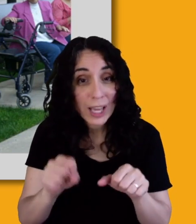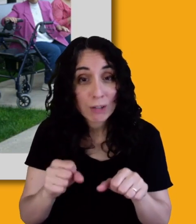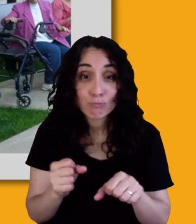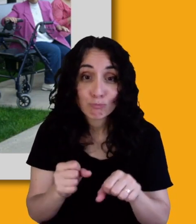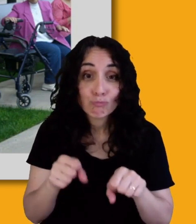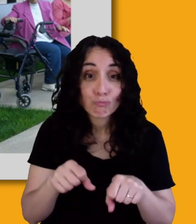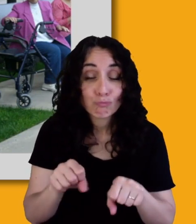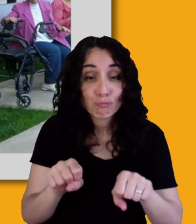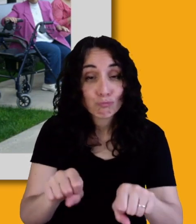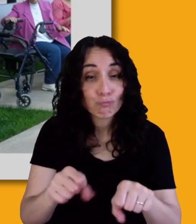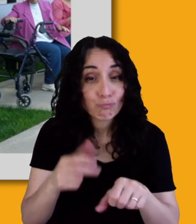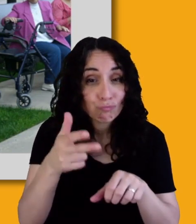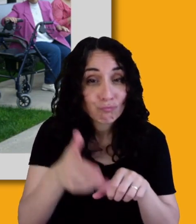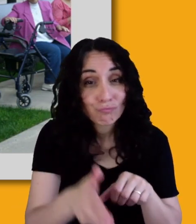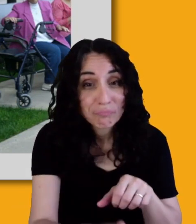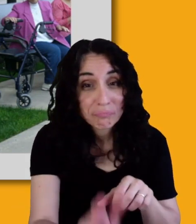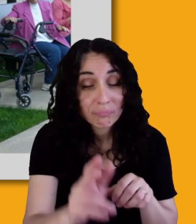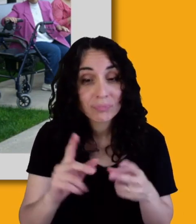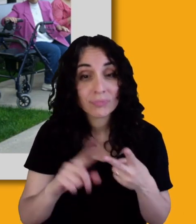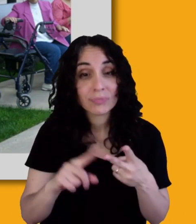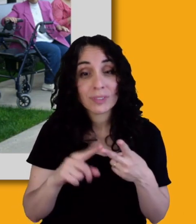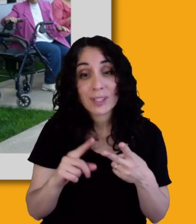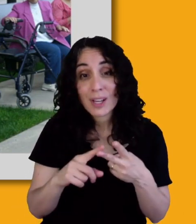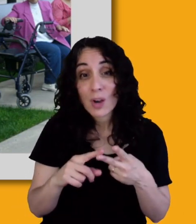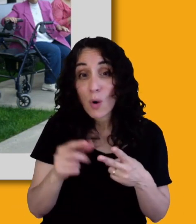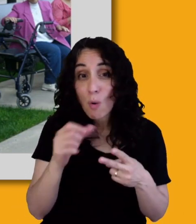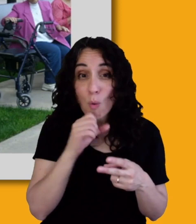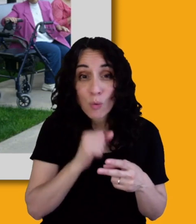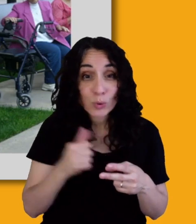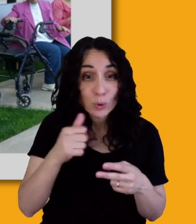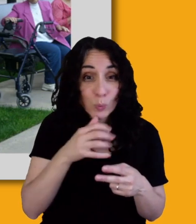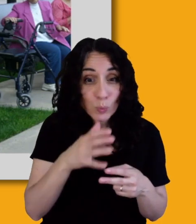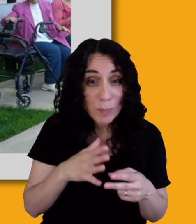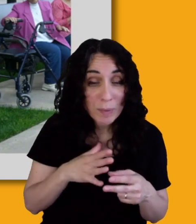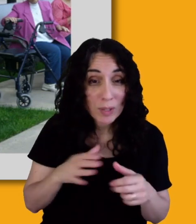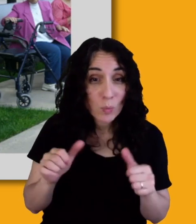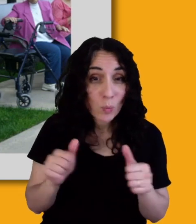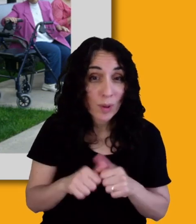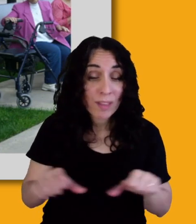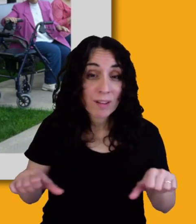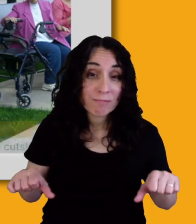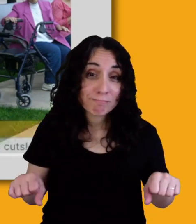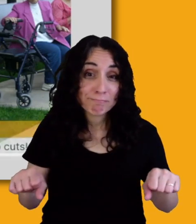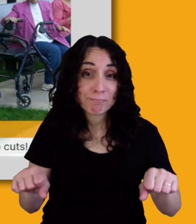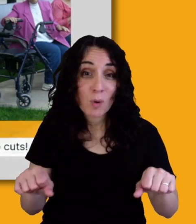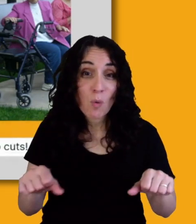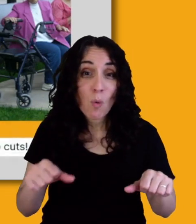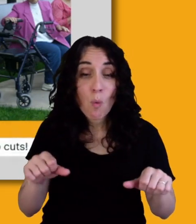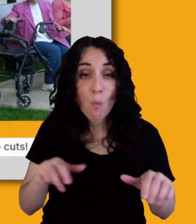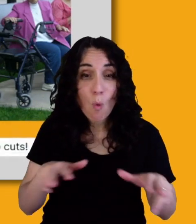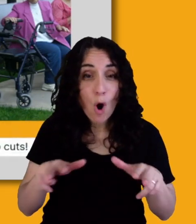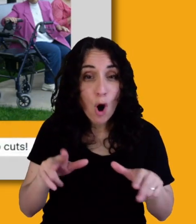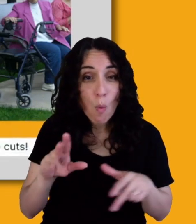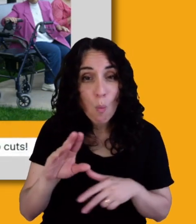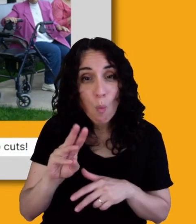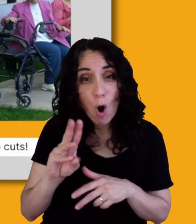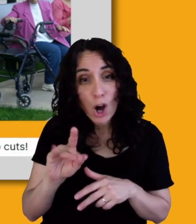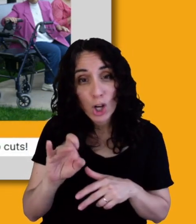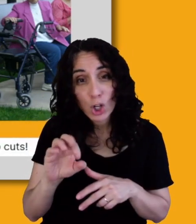uses a rolling walker can also get out and around on her own. So the point is, and you made it, um,